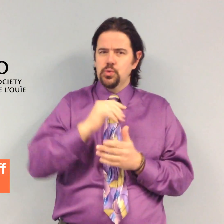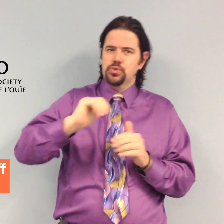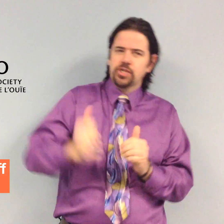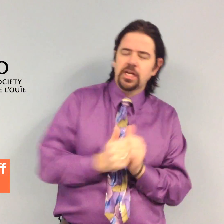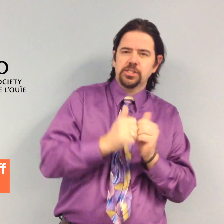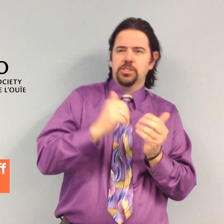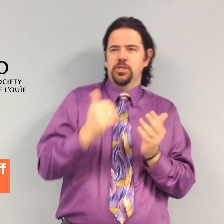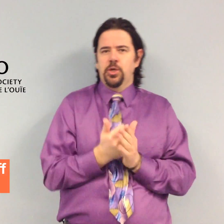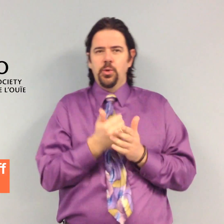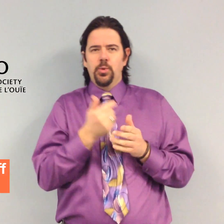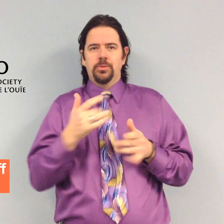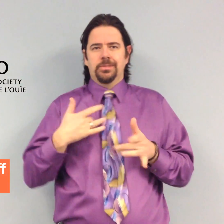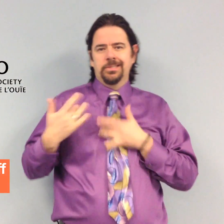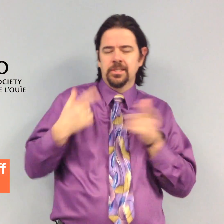restful time with your friends and family.